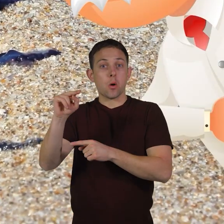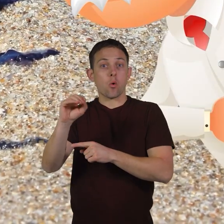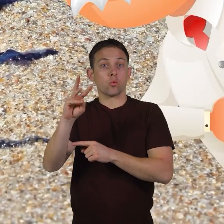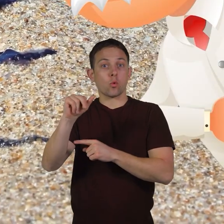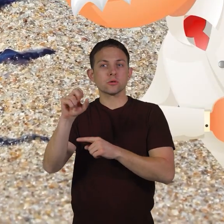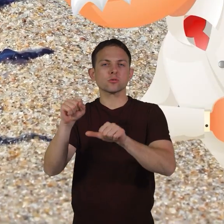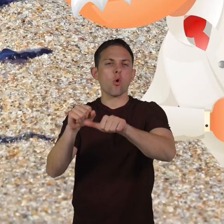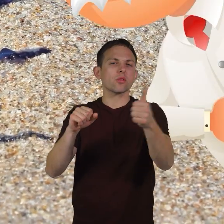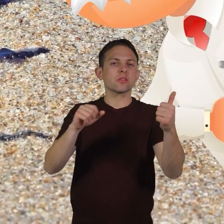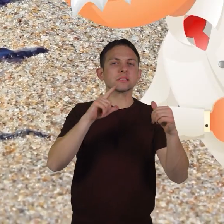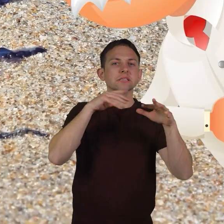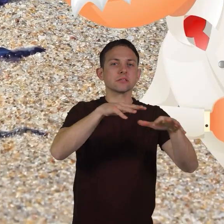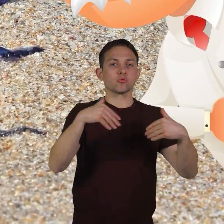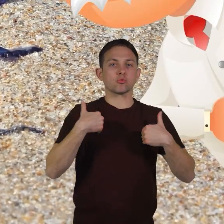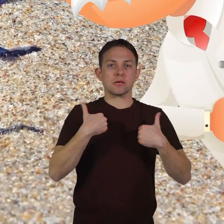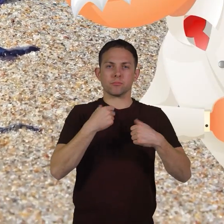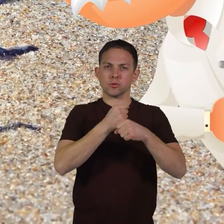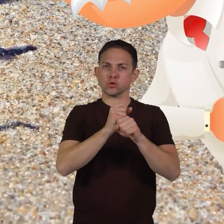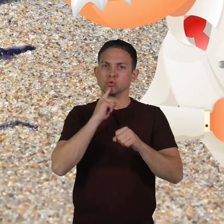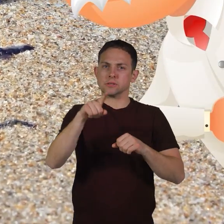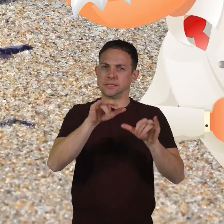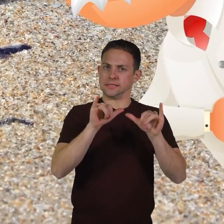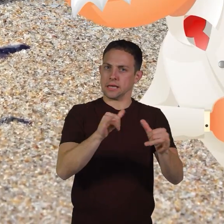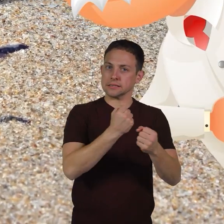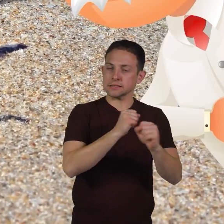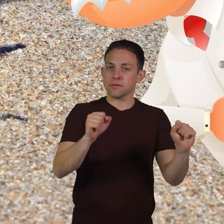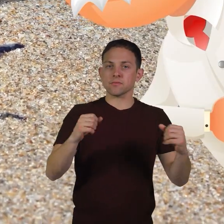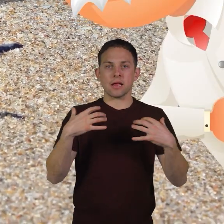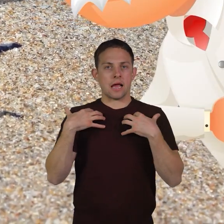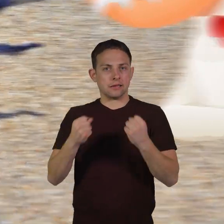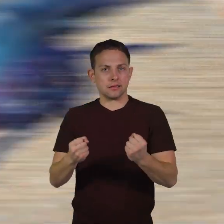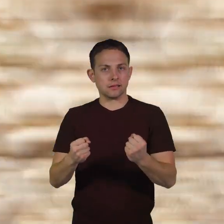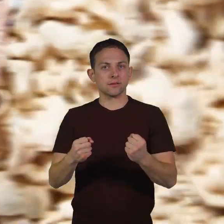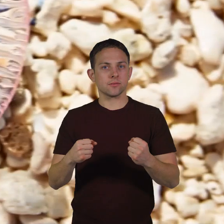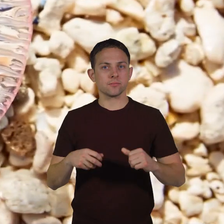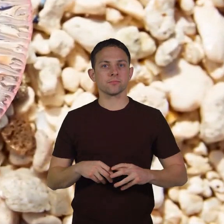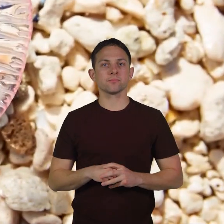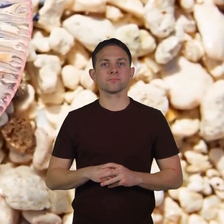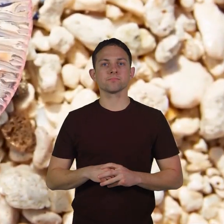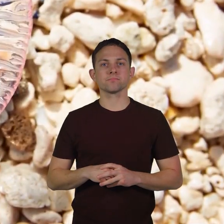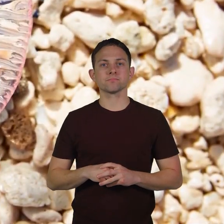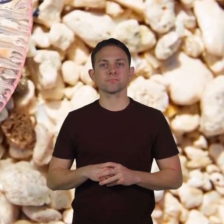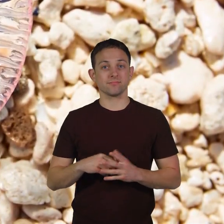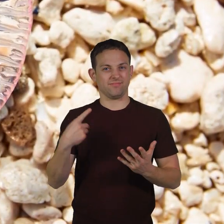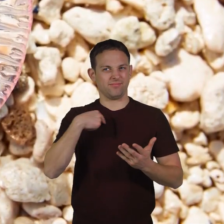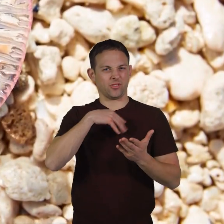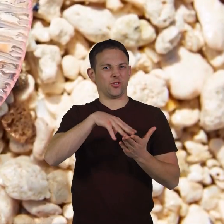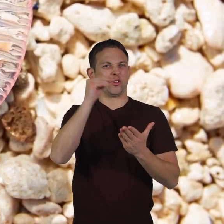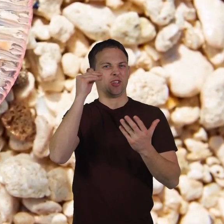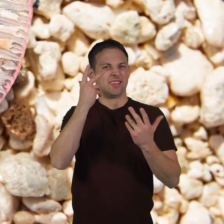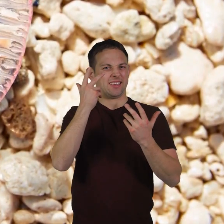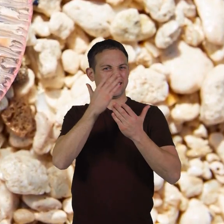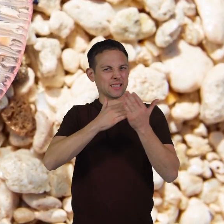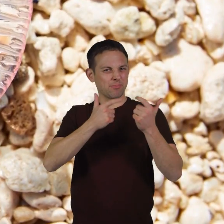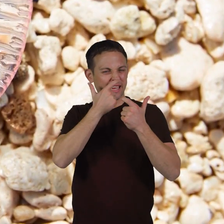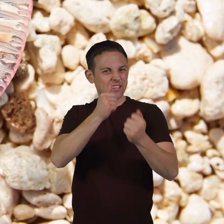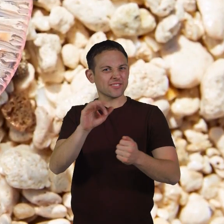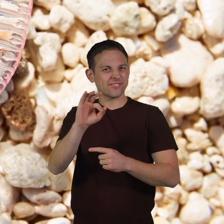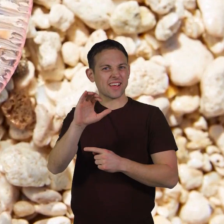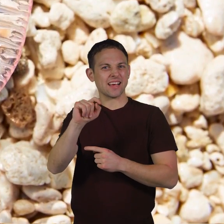other sea creatures to ensure they stay safe and healthy. We have learned some interesting facts about manowars.